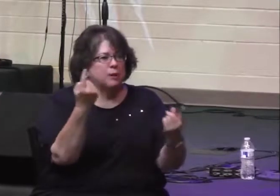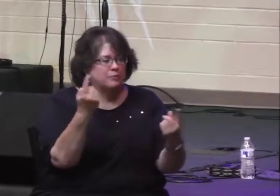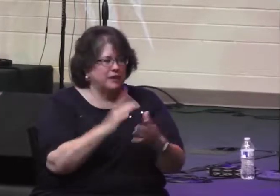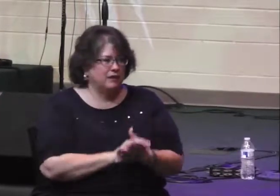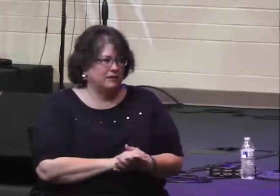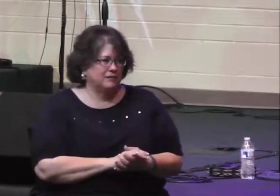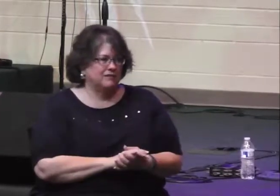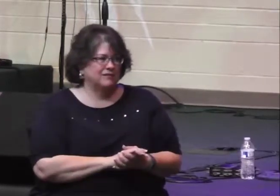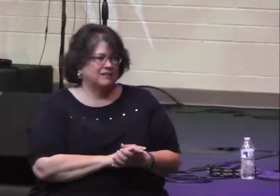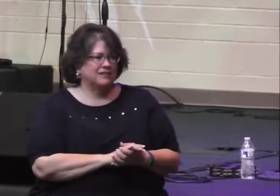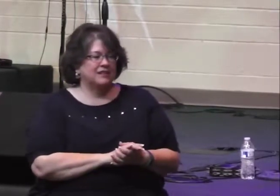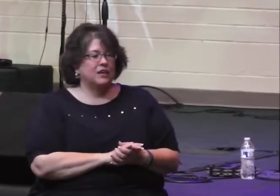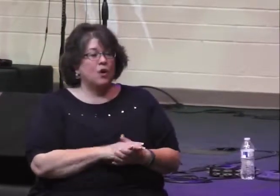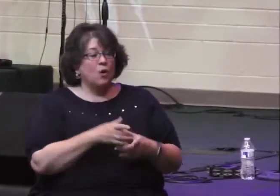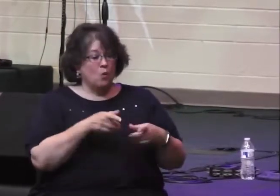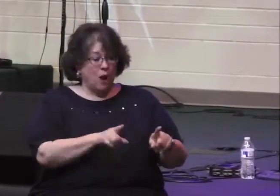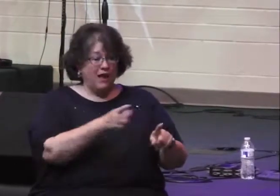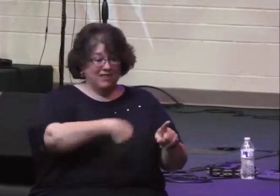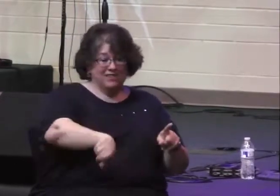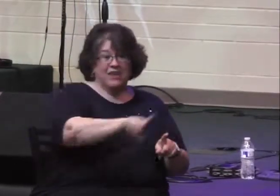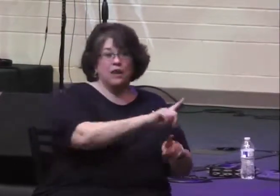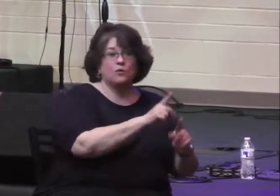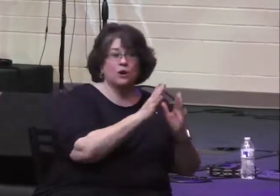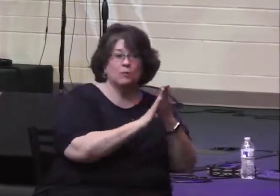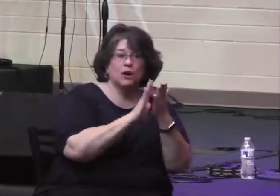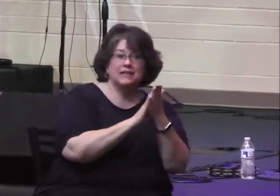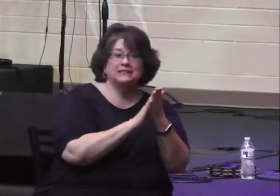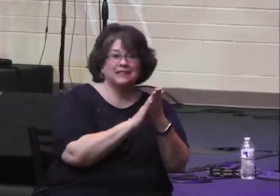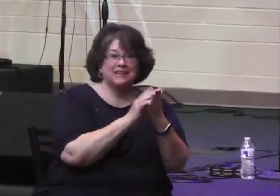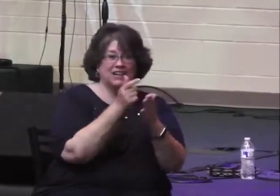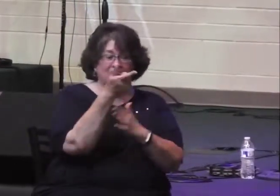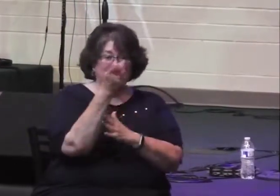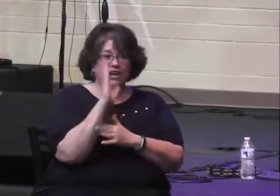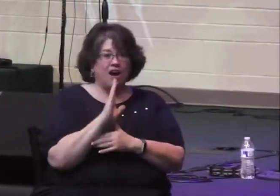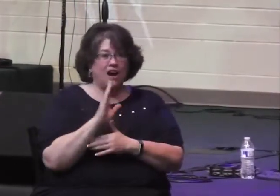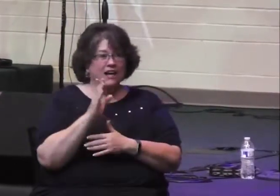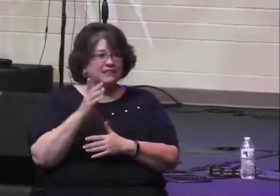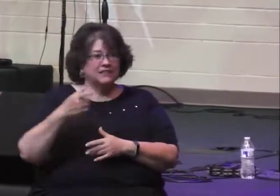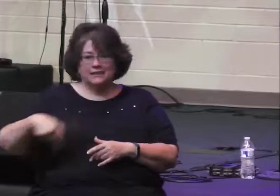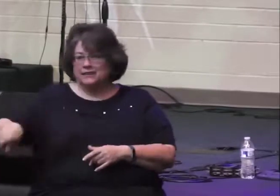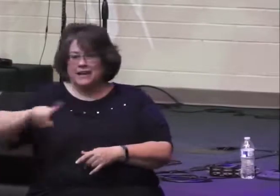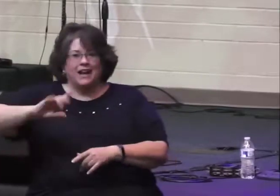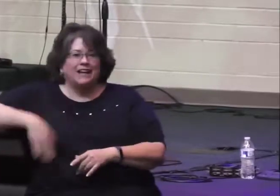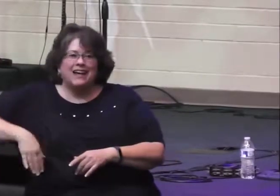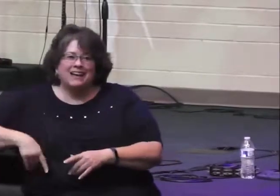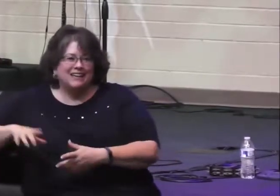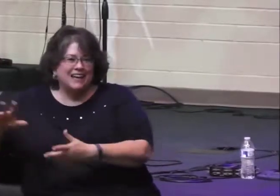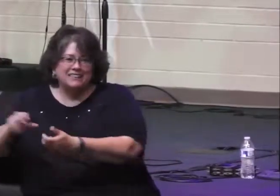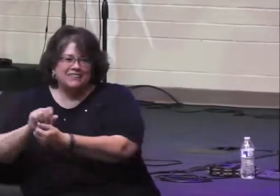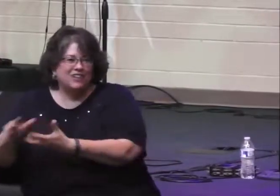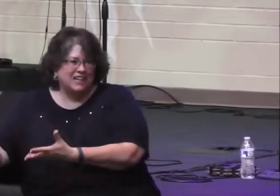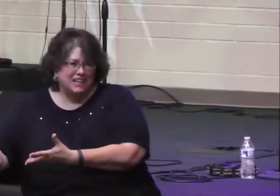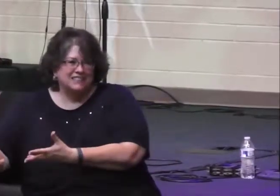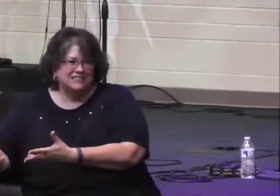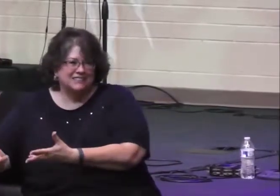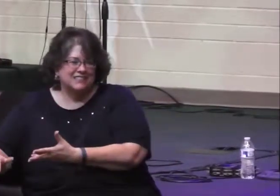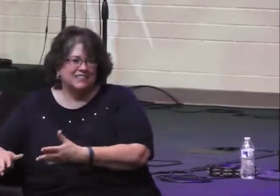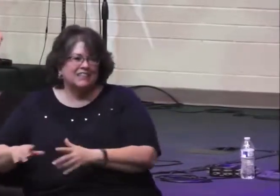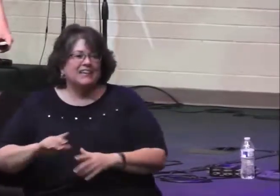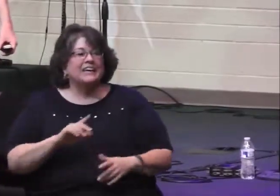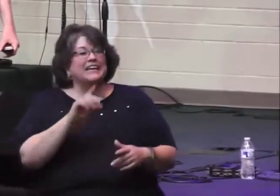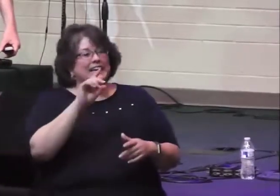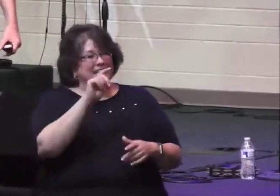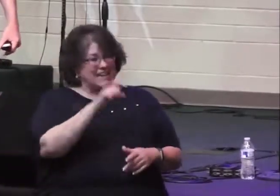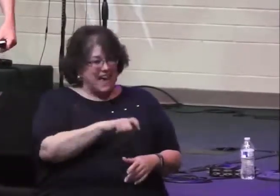The army wasn't defeated while they were still praising God at the temple, were they? Jehoshaphat had to get up the next morning. He had to lead the